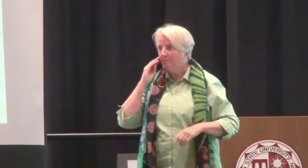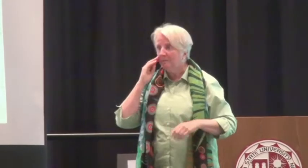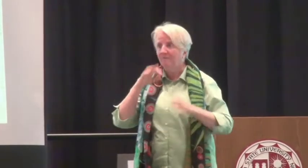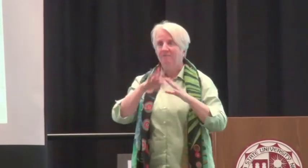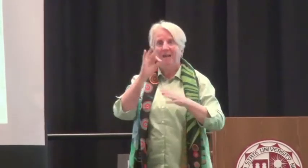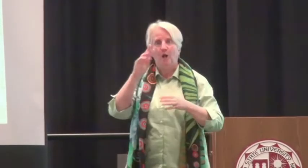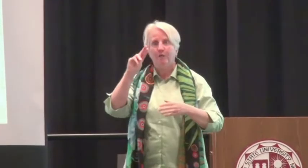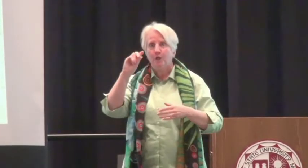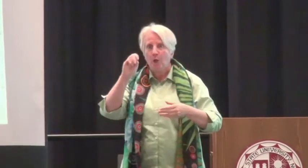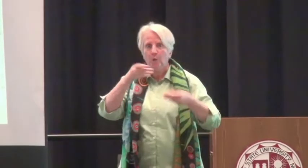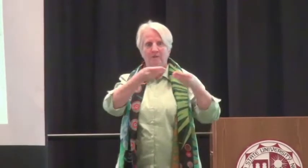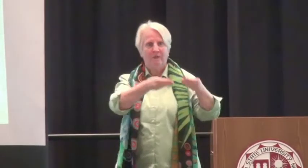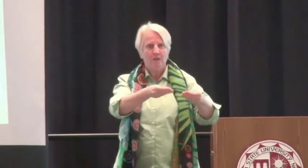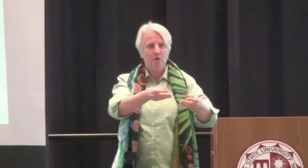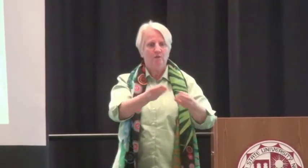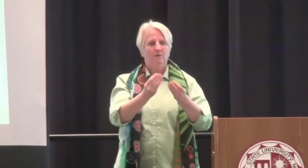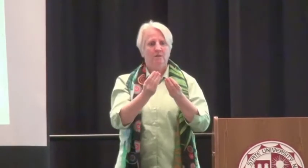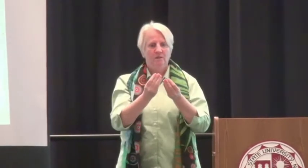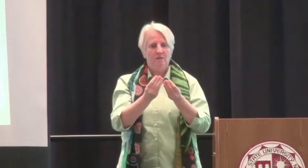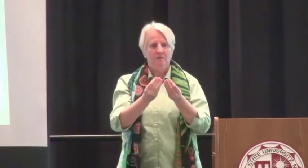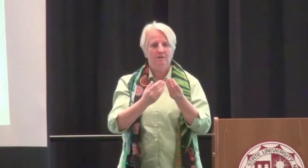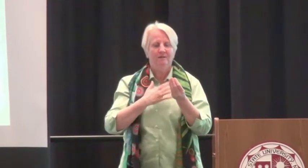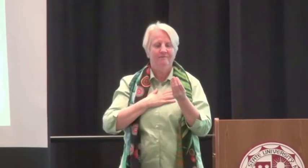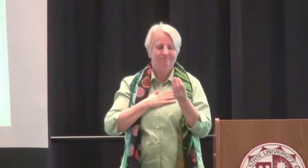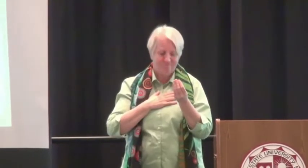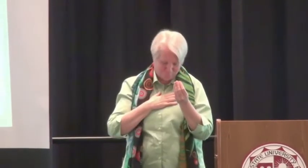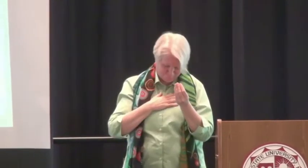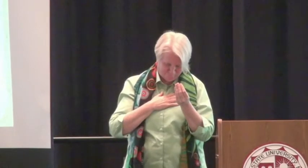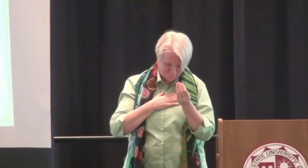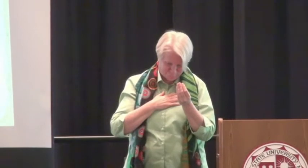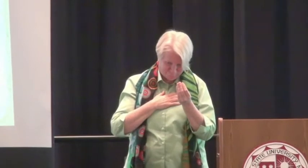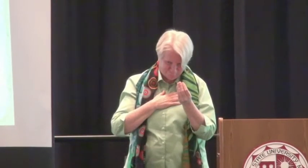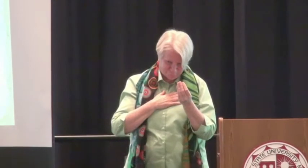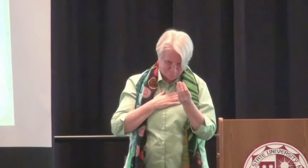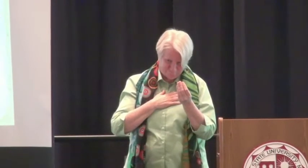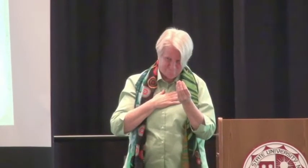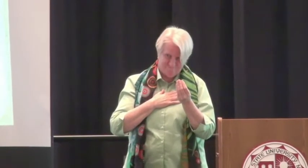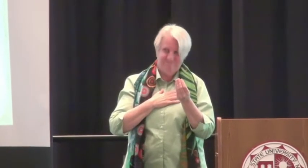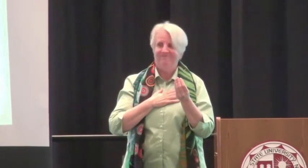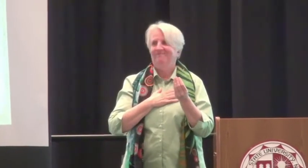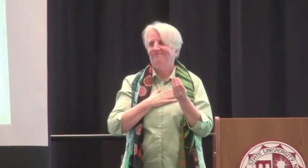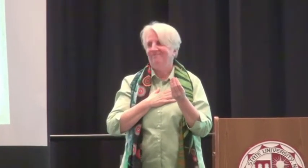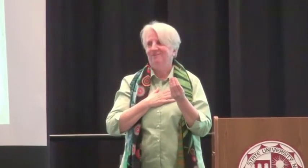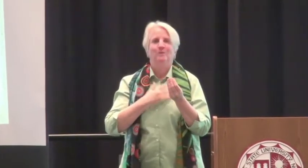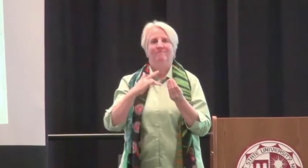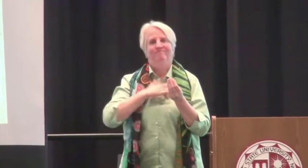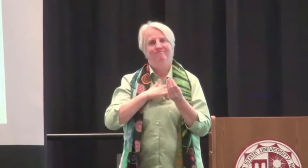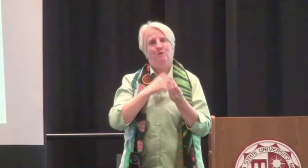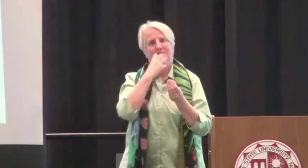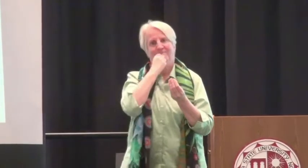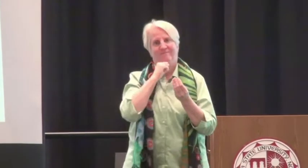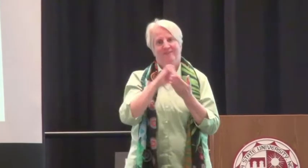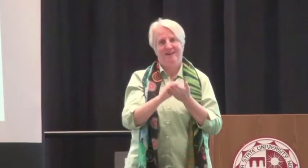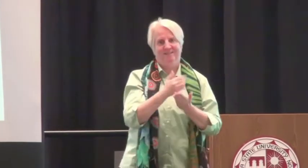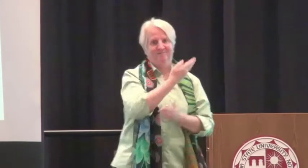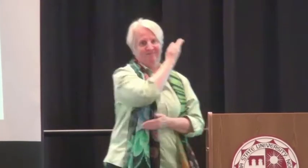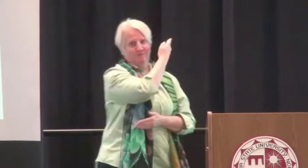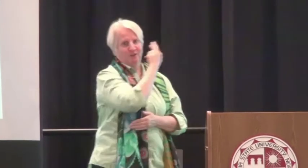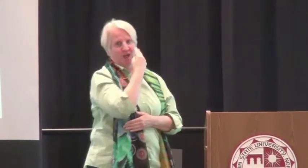Then life changed. I came home later and found the note. It was so saddened. And